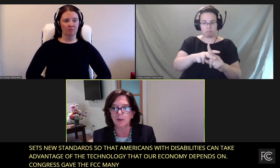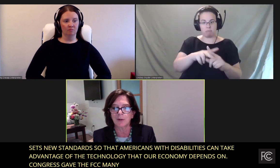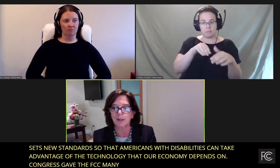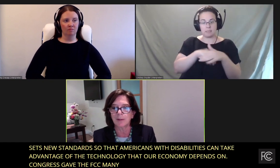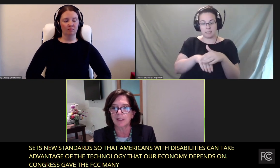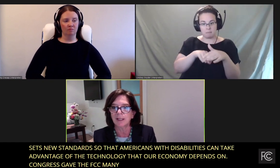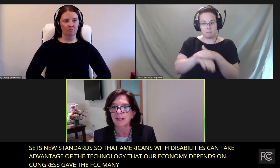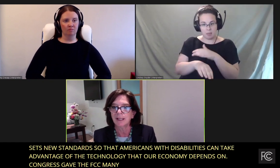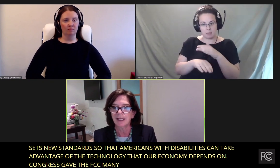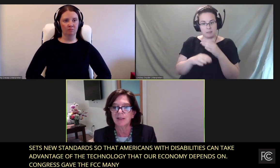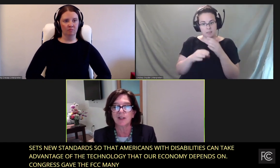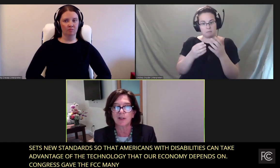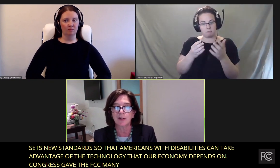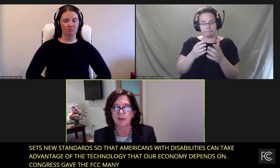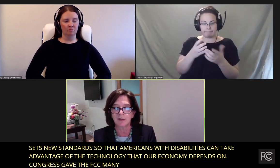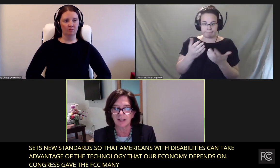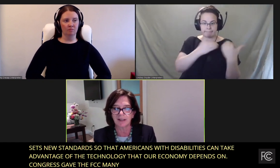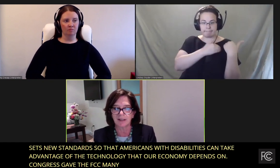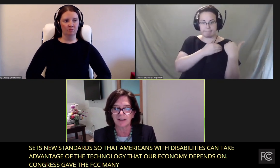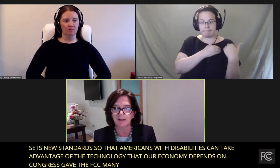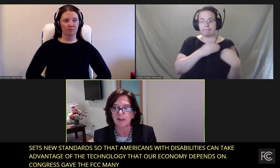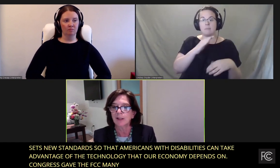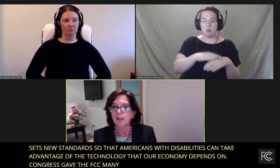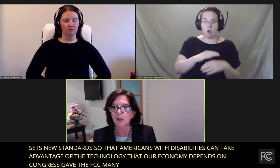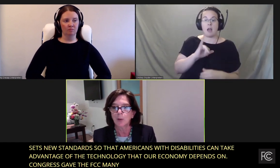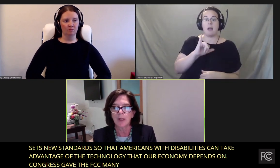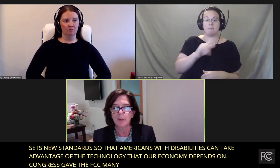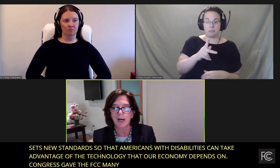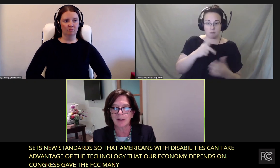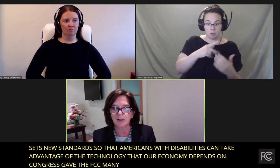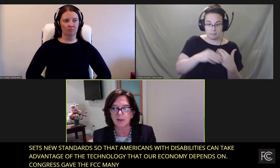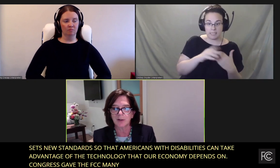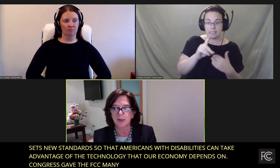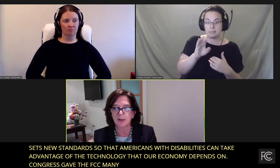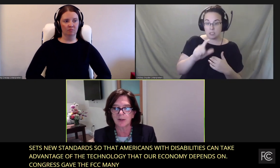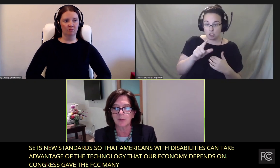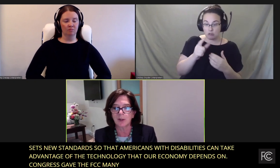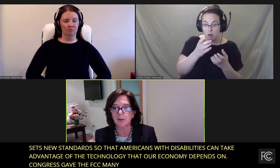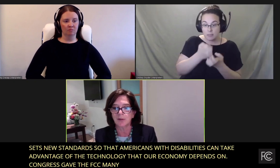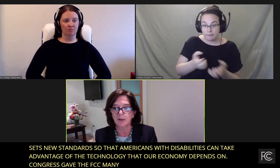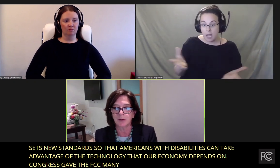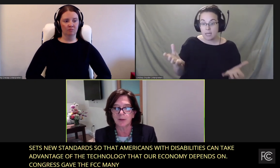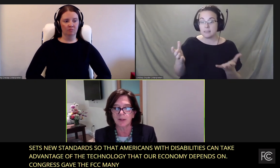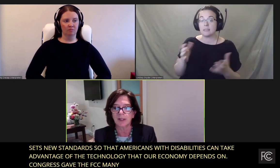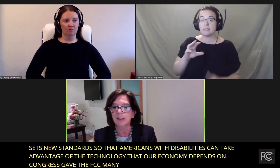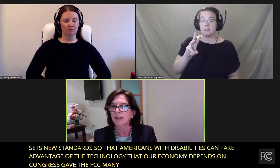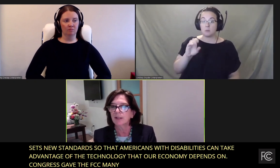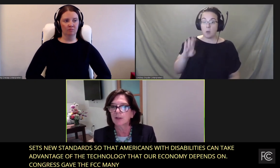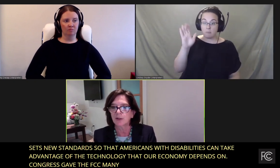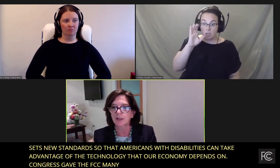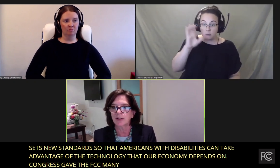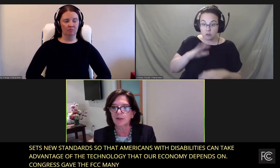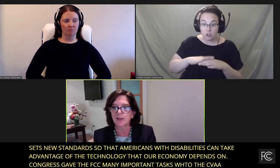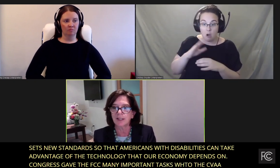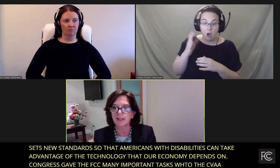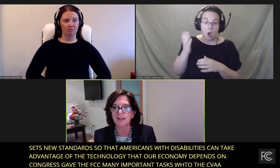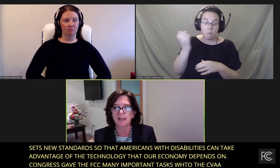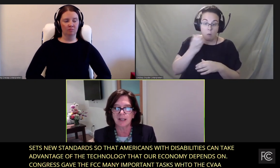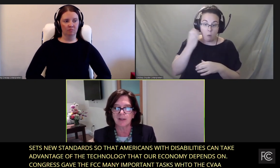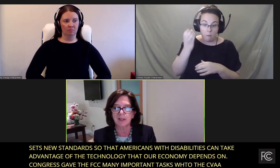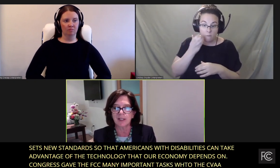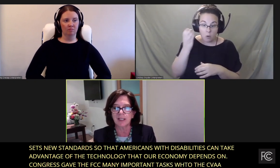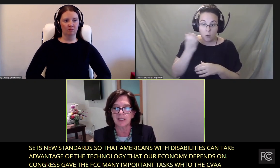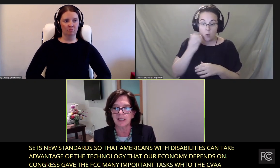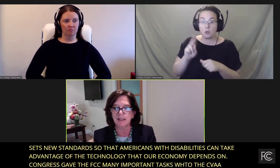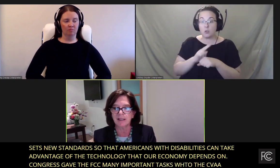delivered programming and digital devices. Diane Web browsers built into mobile phones, user interfaces